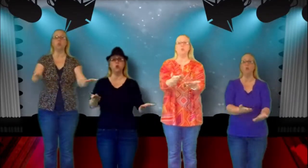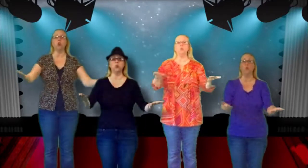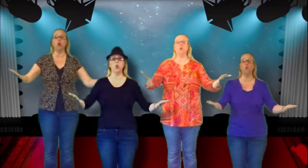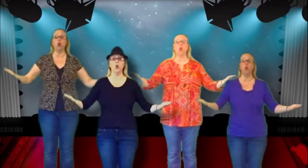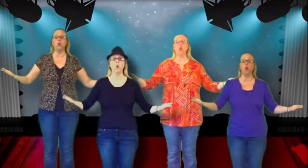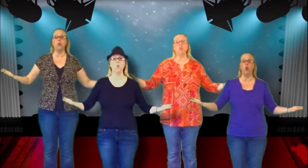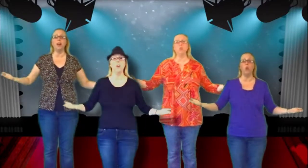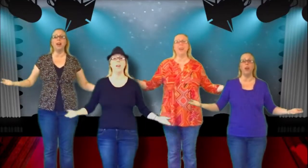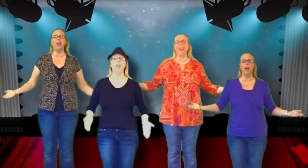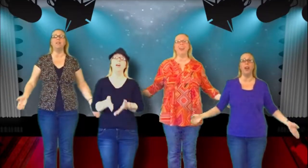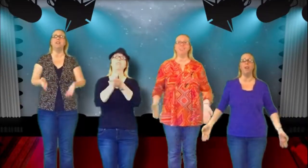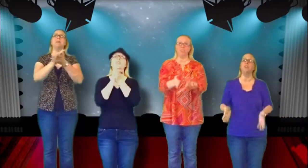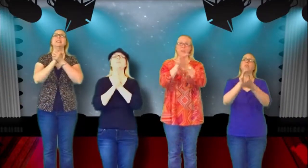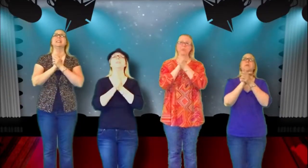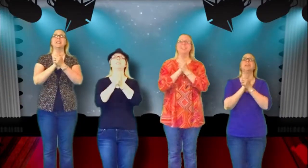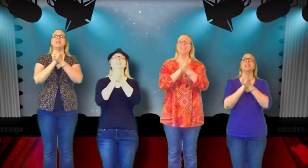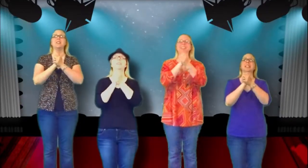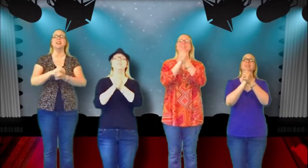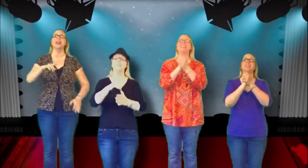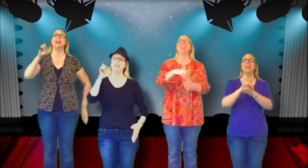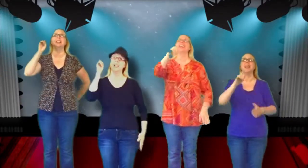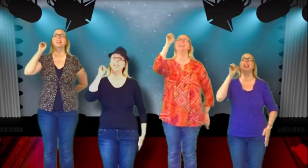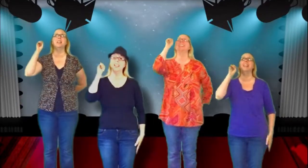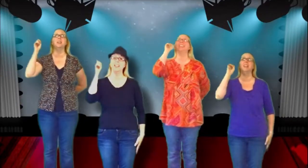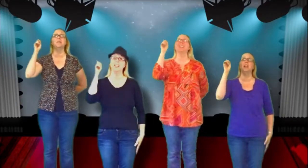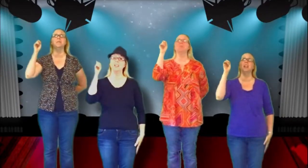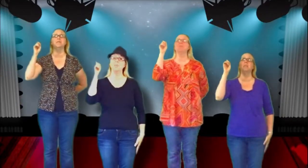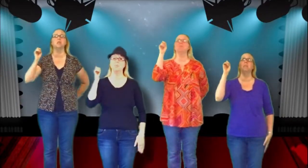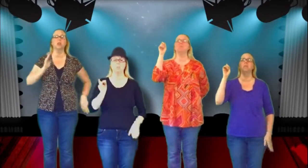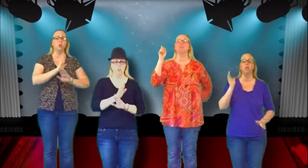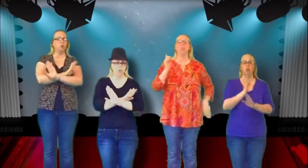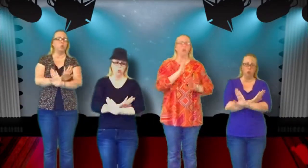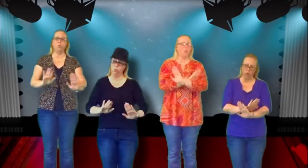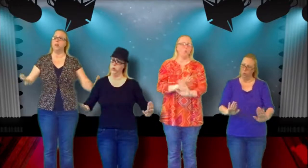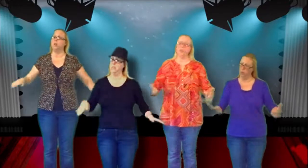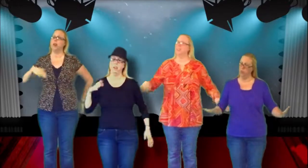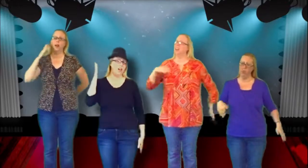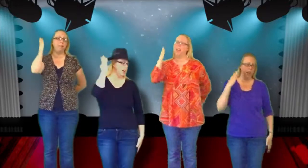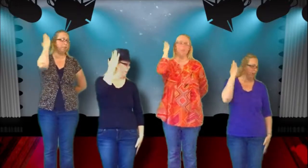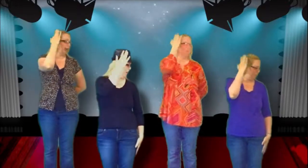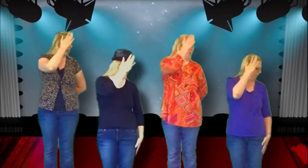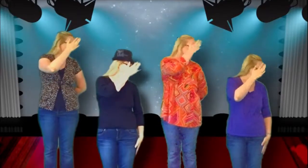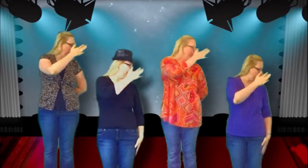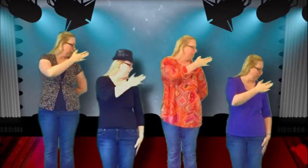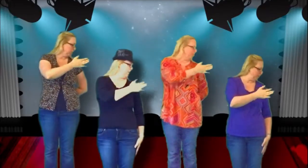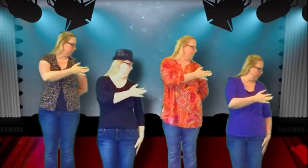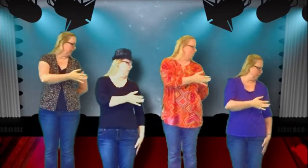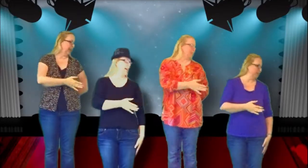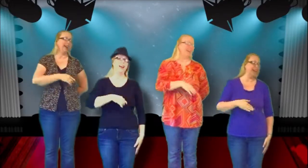That whosoever believes in Him will not perish but